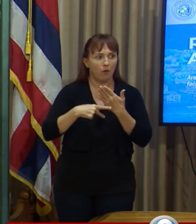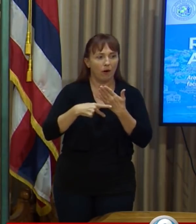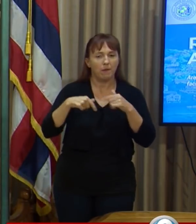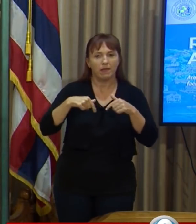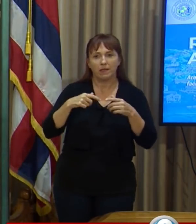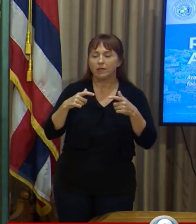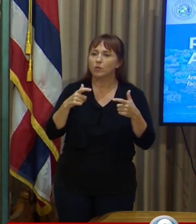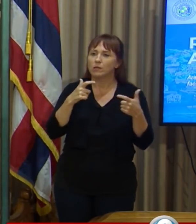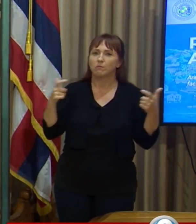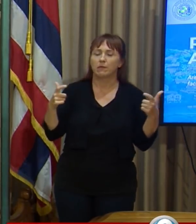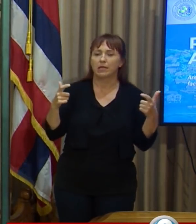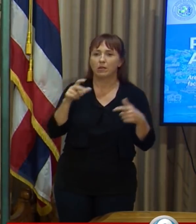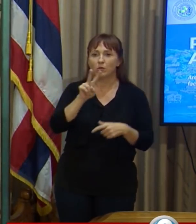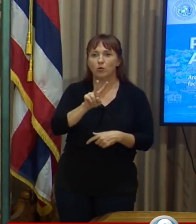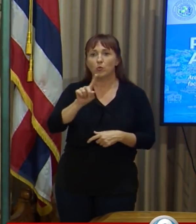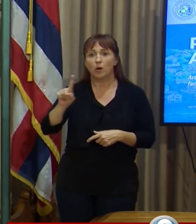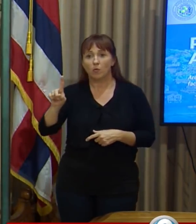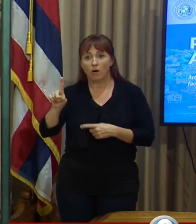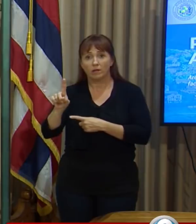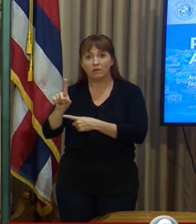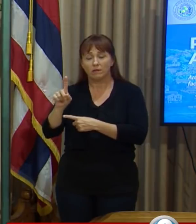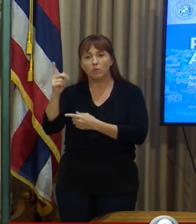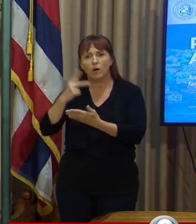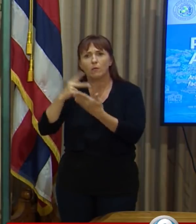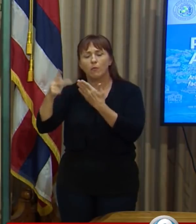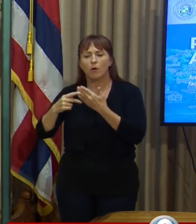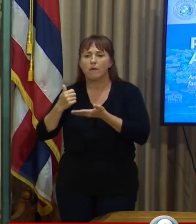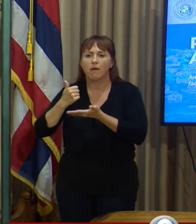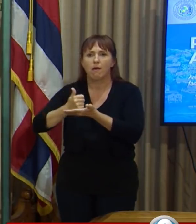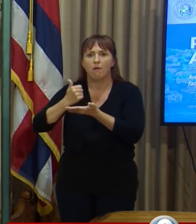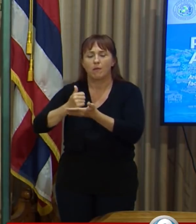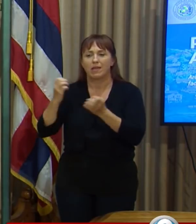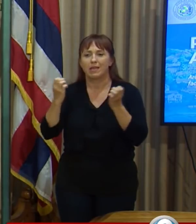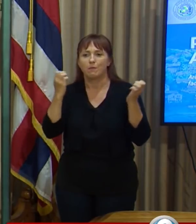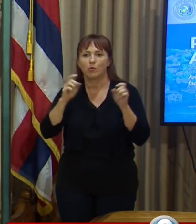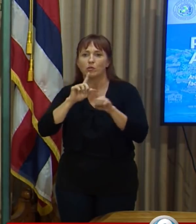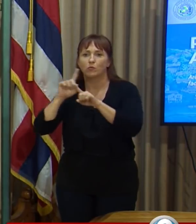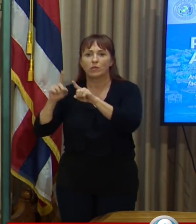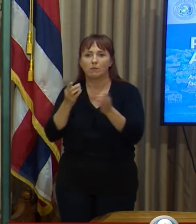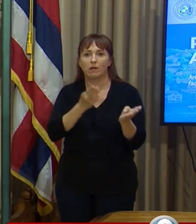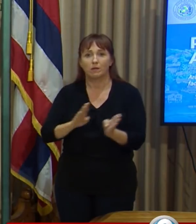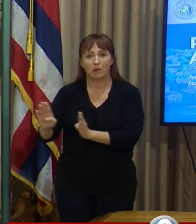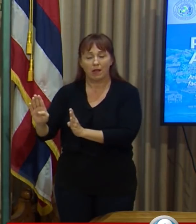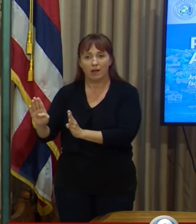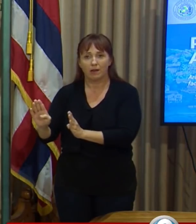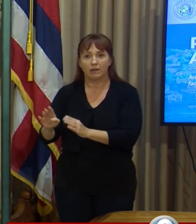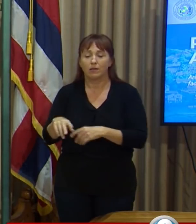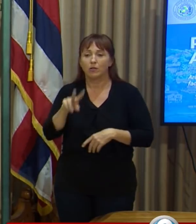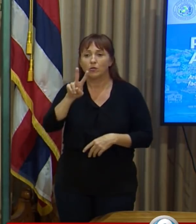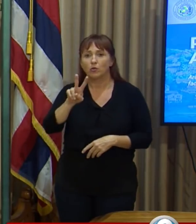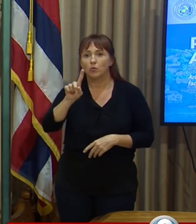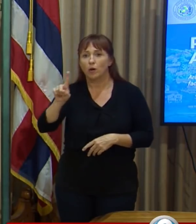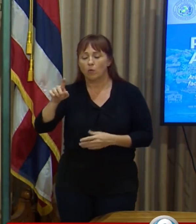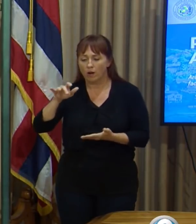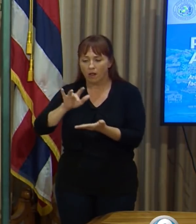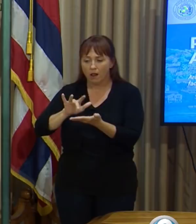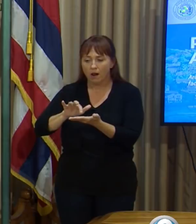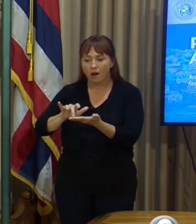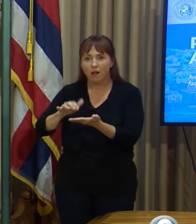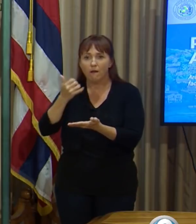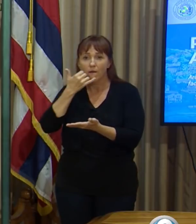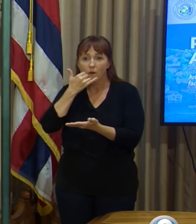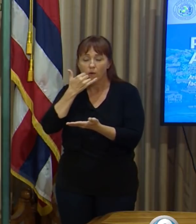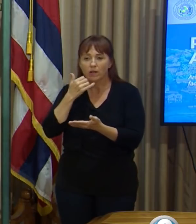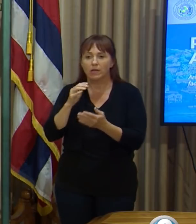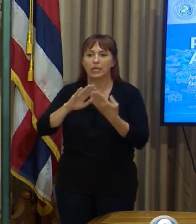HELPLINE is a vital part of the Hawaii State Department of Health's COVID-19 Emergency Response Plan. 2-1-1 is the state's primary